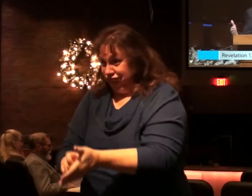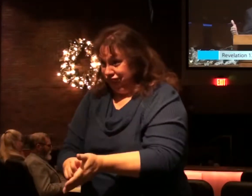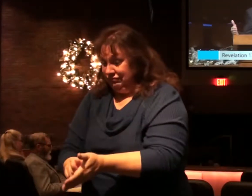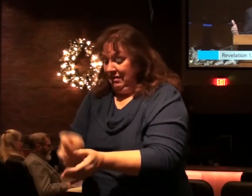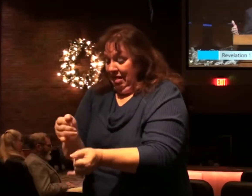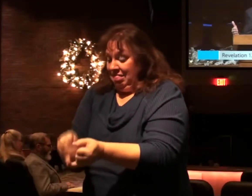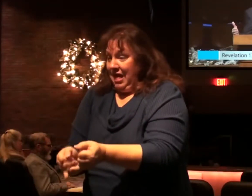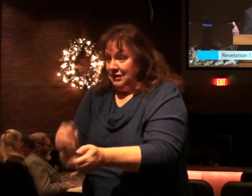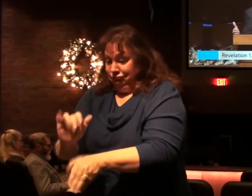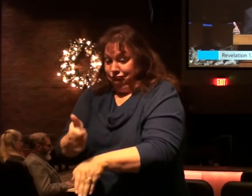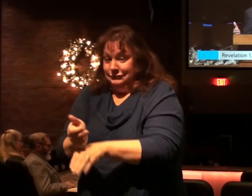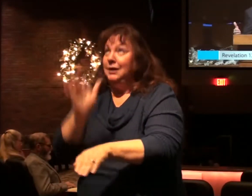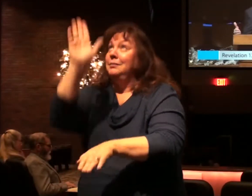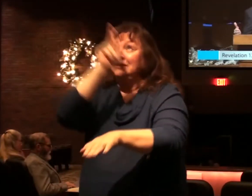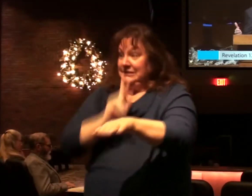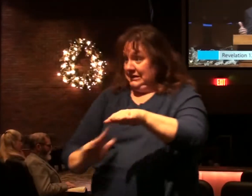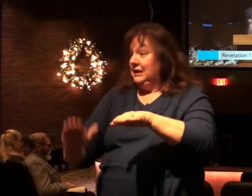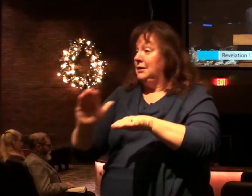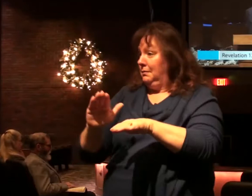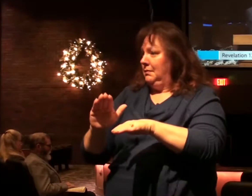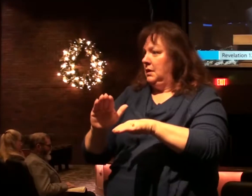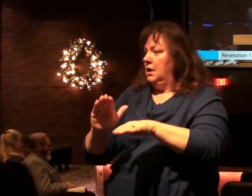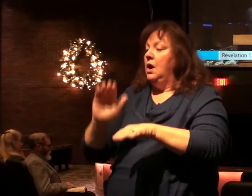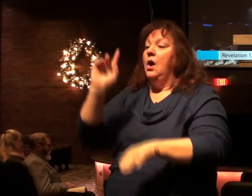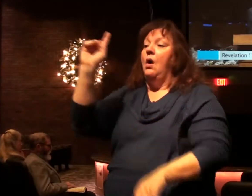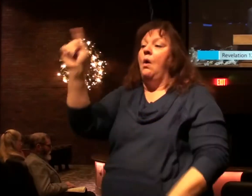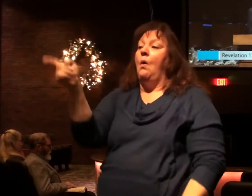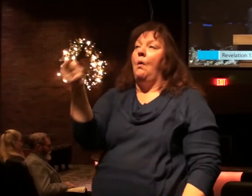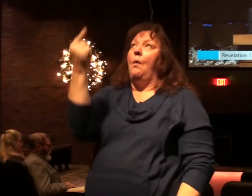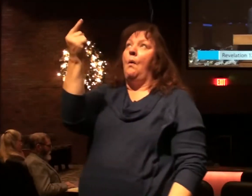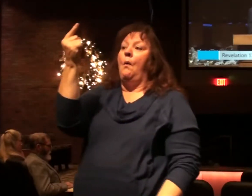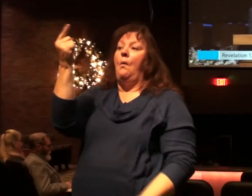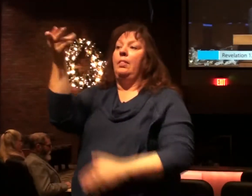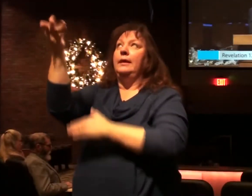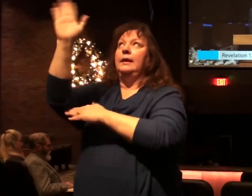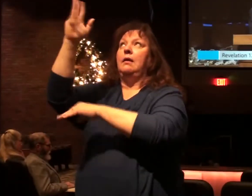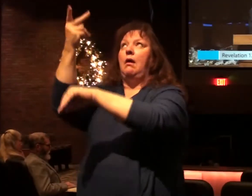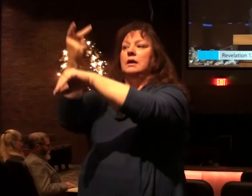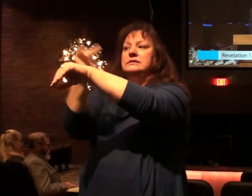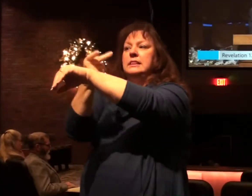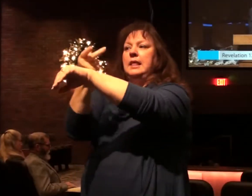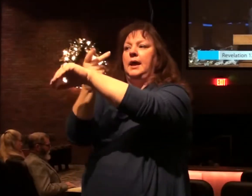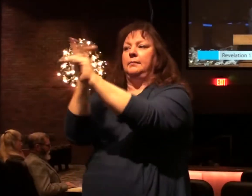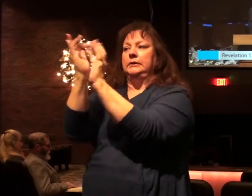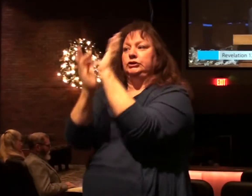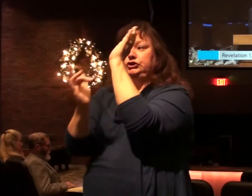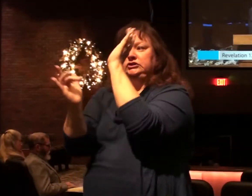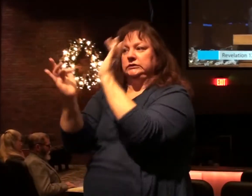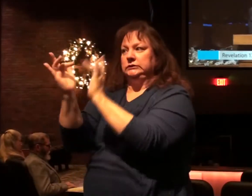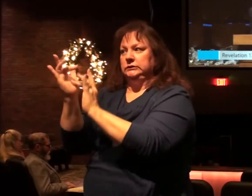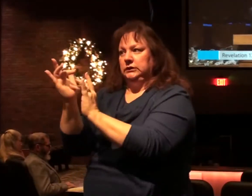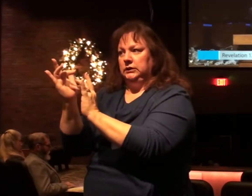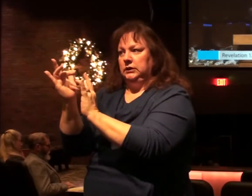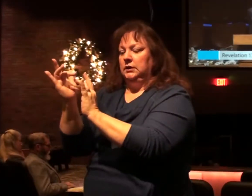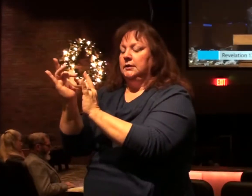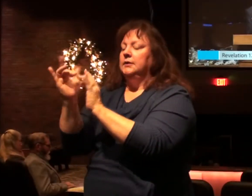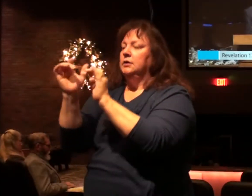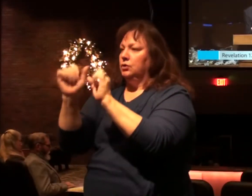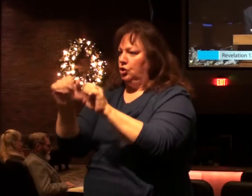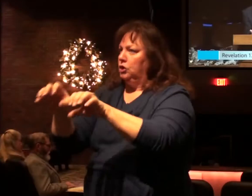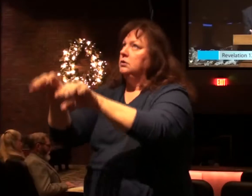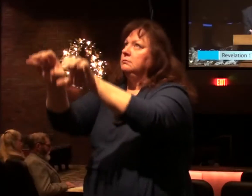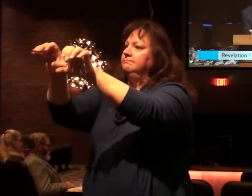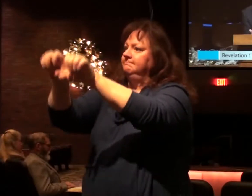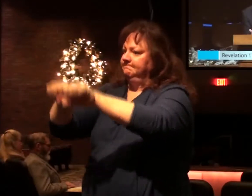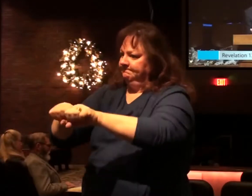establishing of the kingdom, only the Lamb of God was qualified to